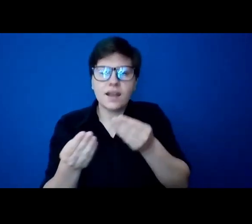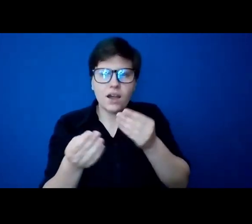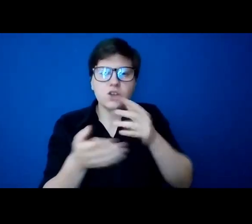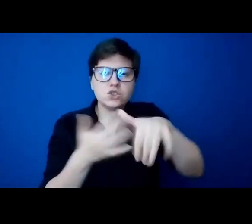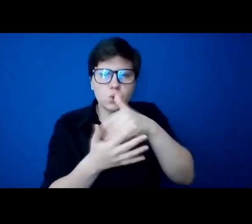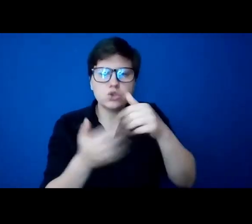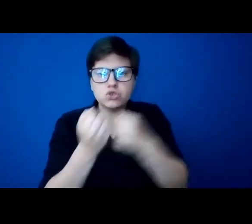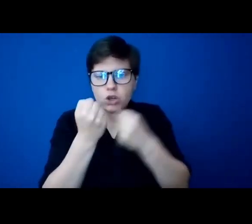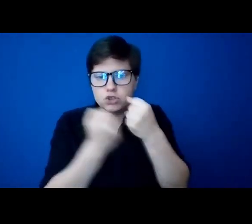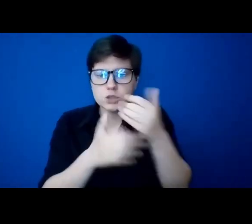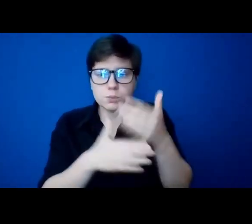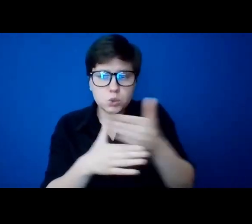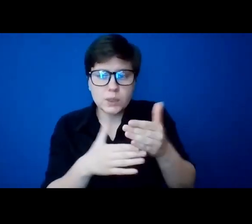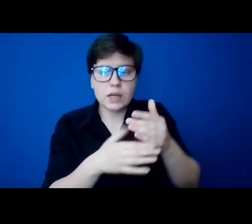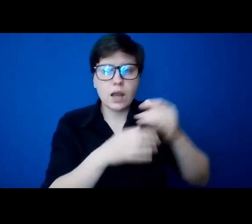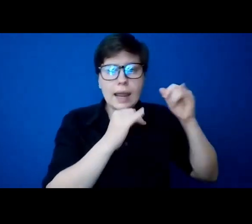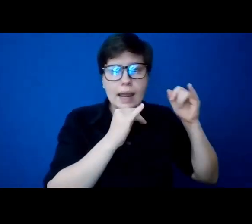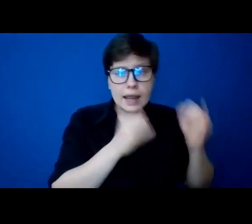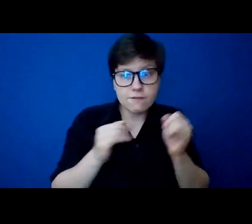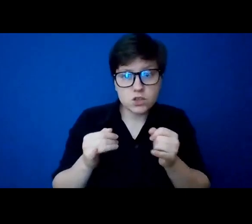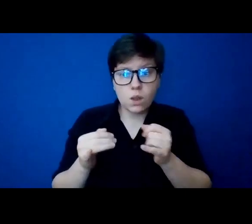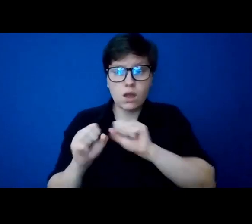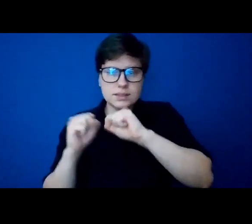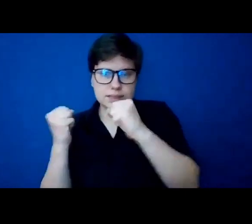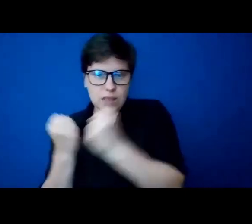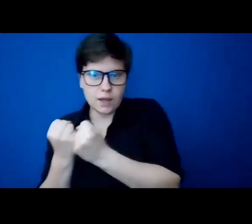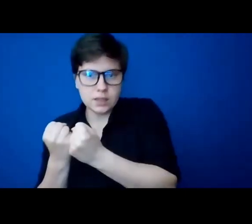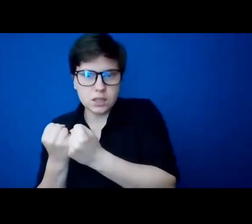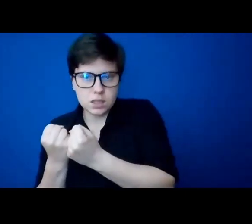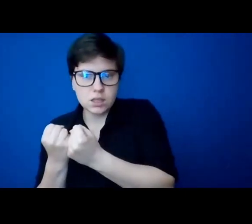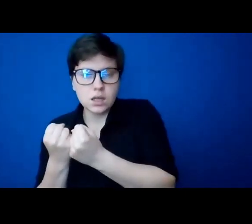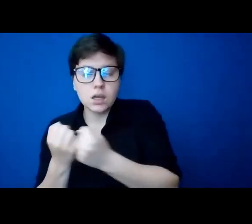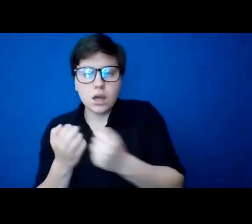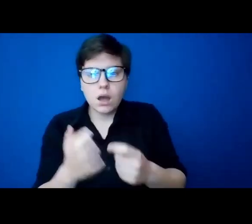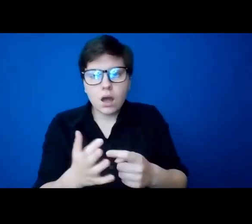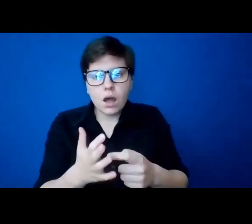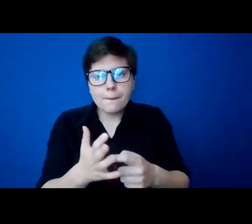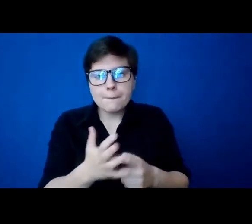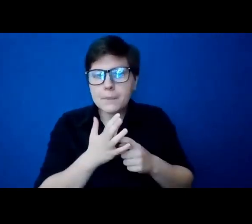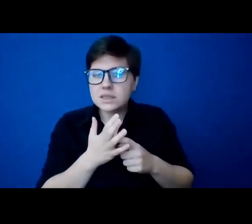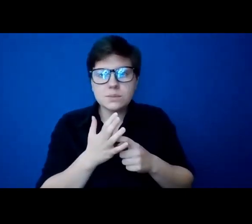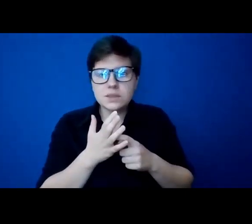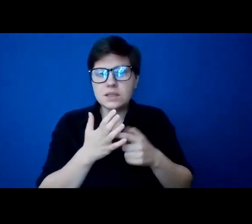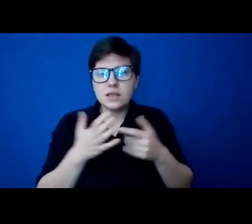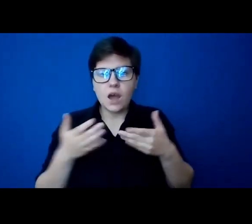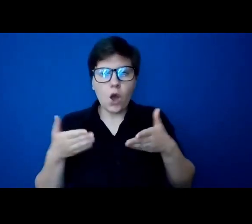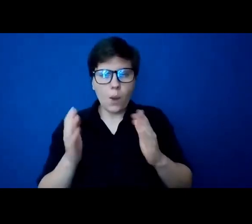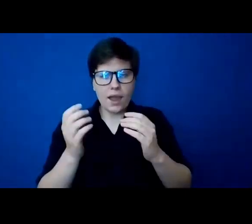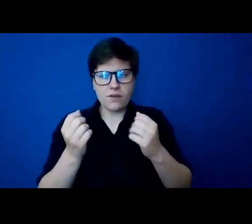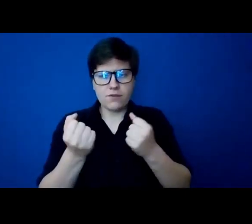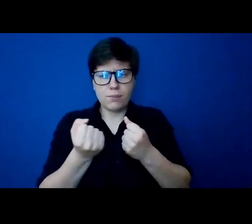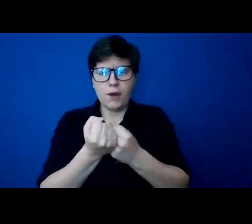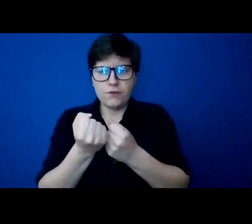and between society. There needs to be some ways of buffering, the primary